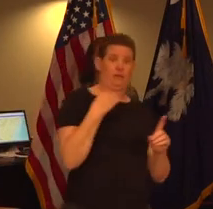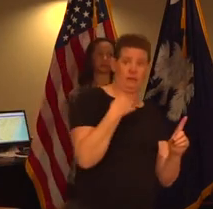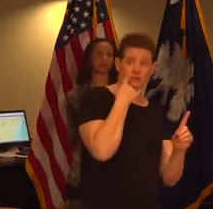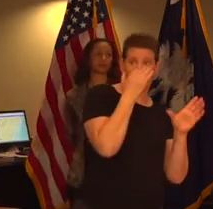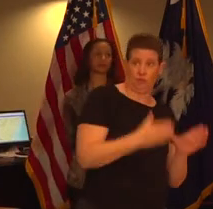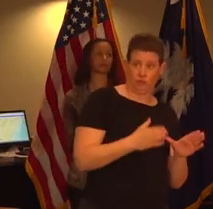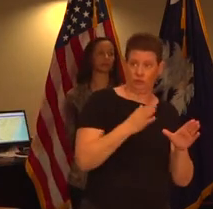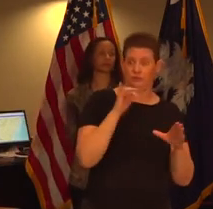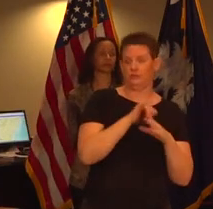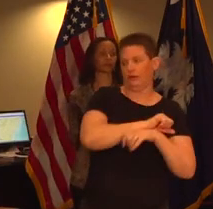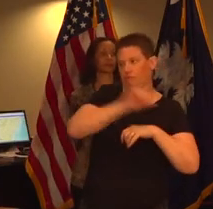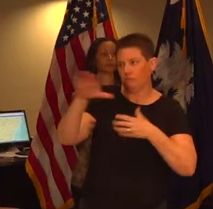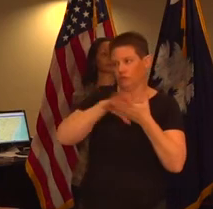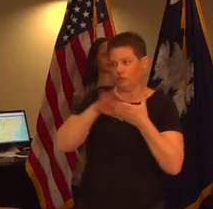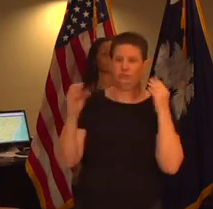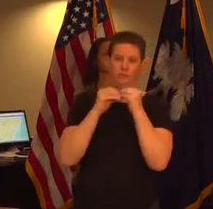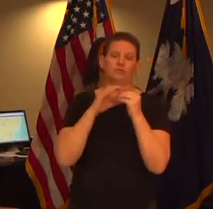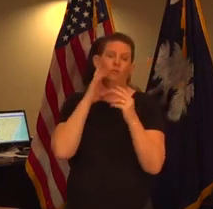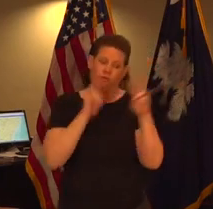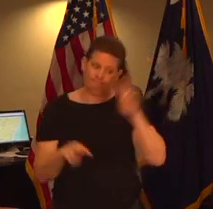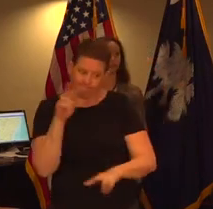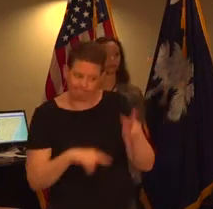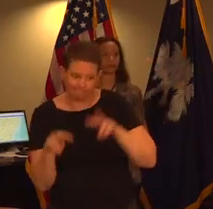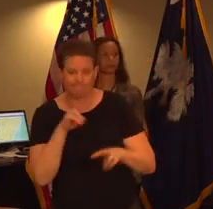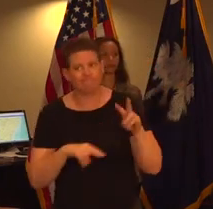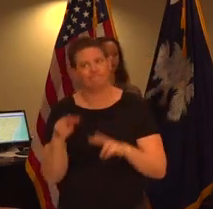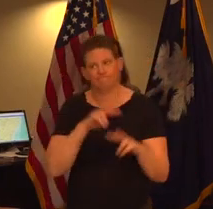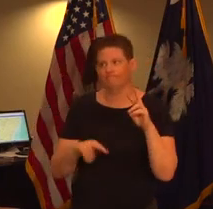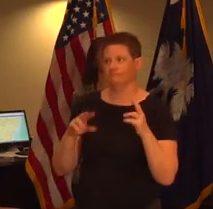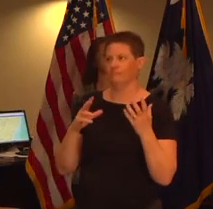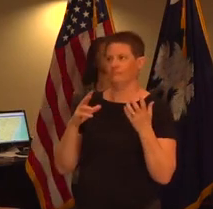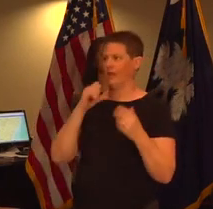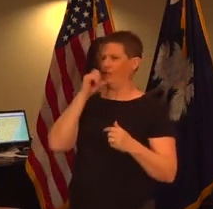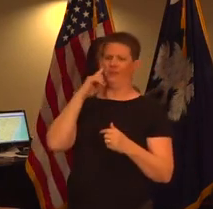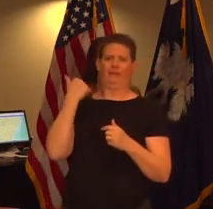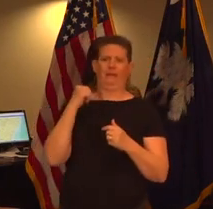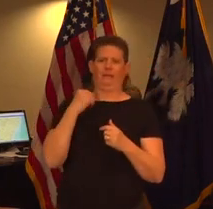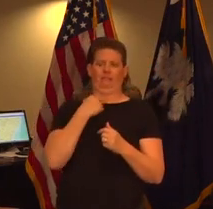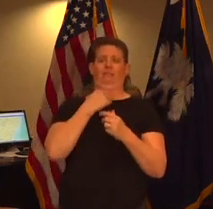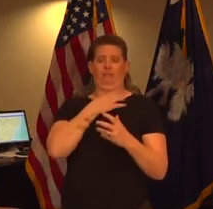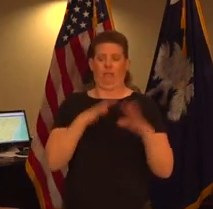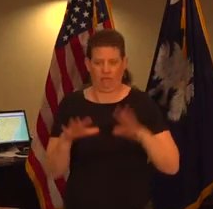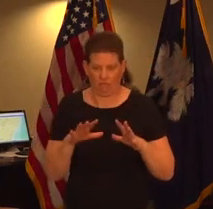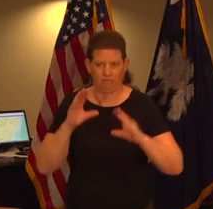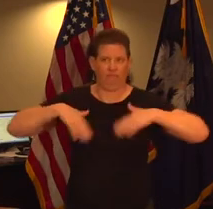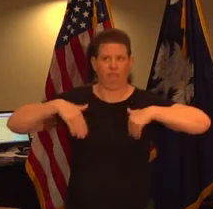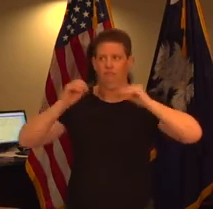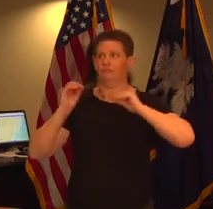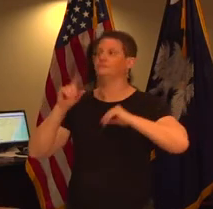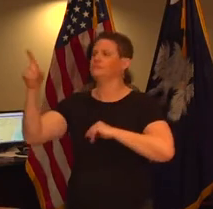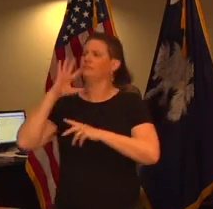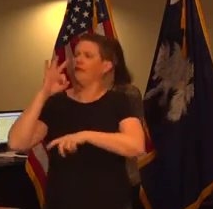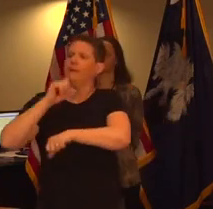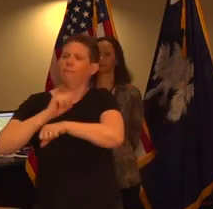get the checks but we're watching it closely and doing all we can to see we don't have any any bottlenecks in that well speaking of those employees uh